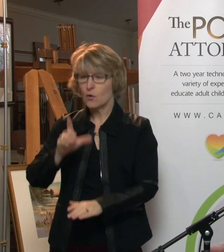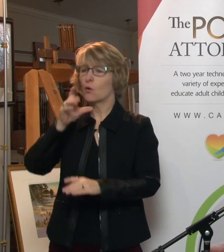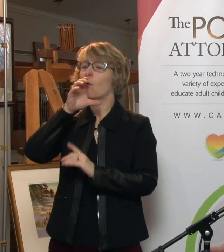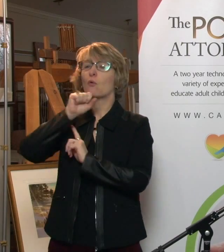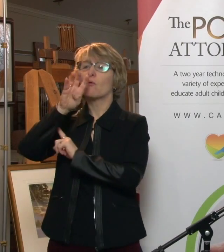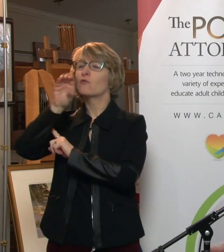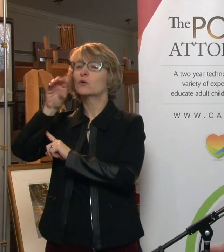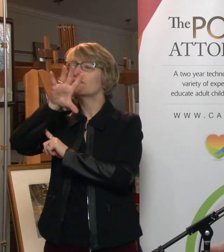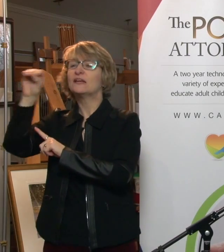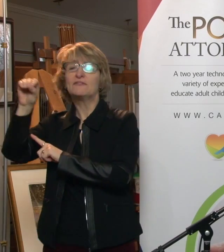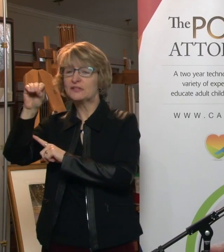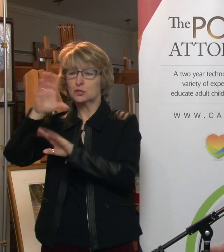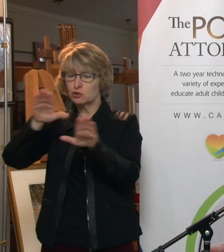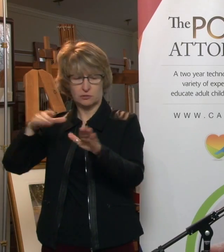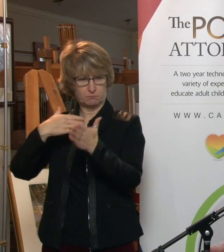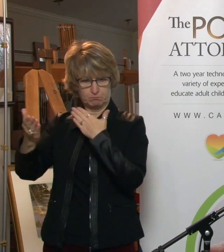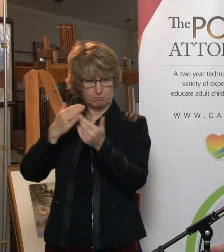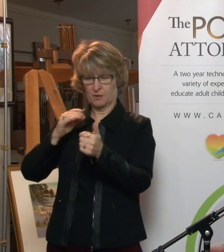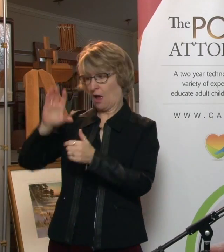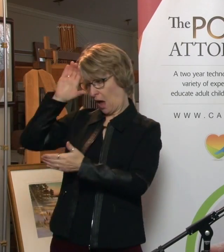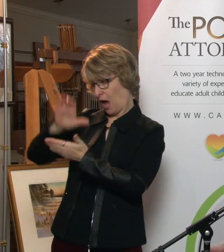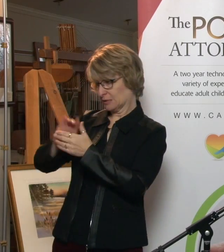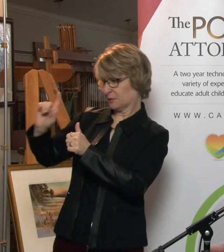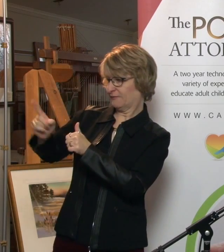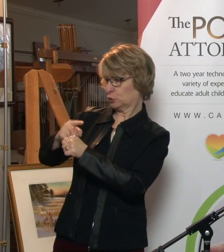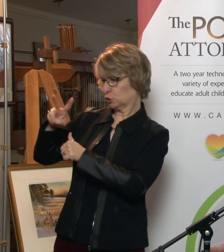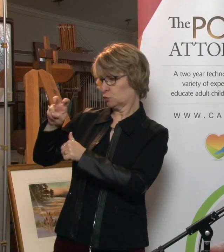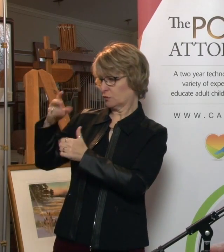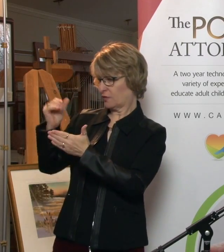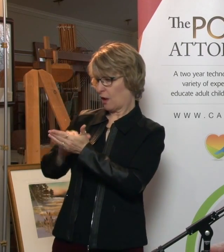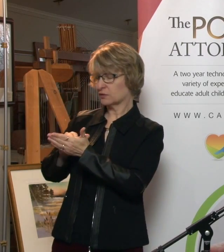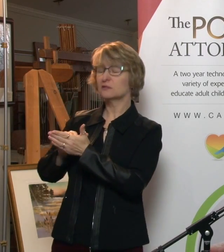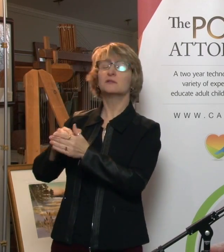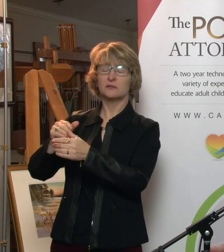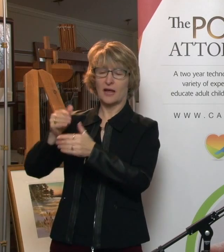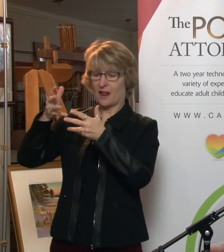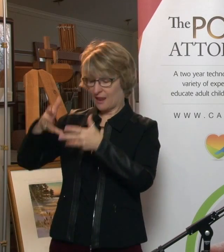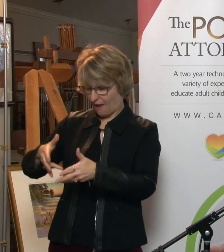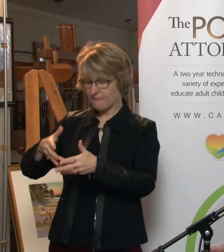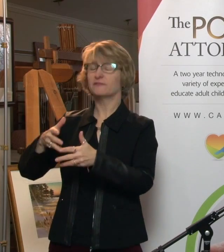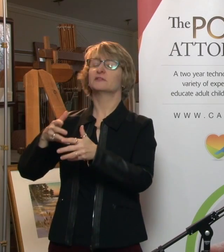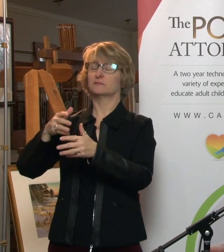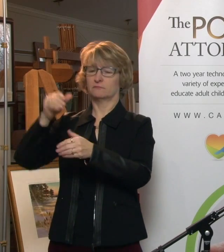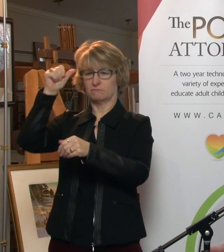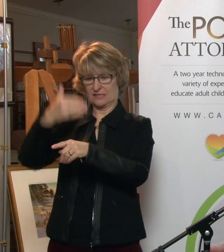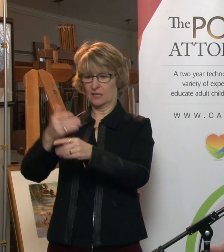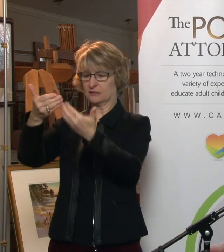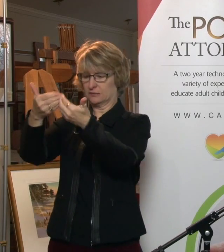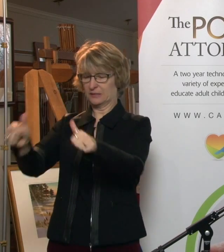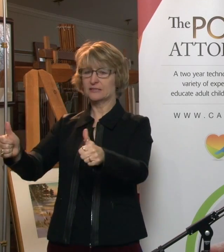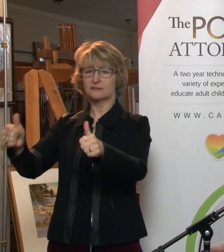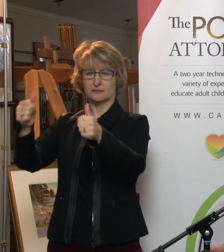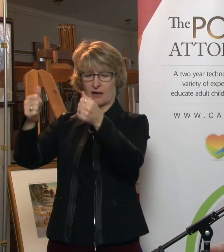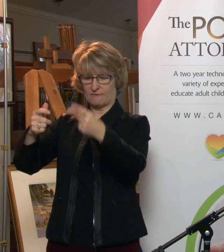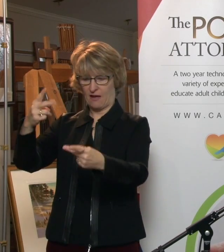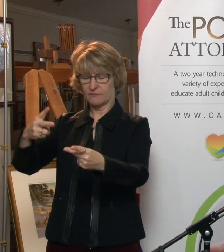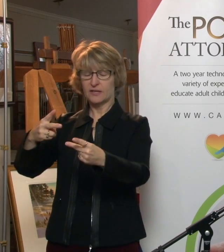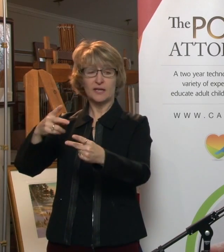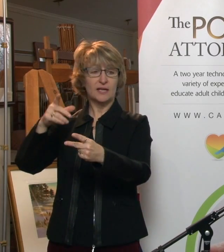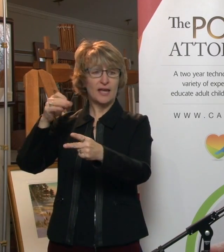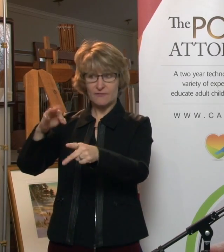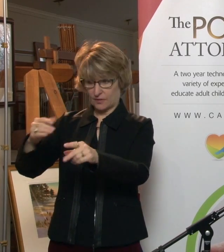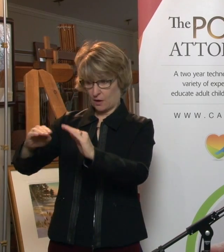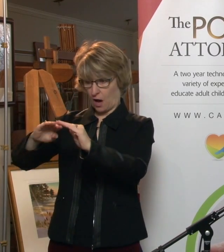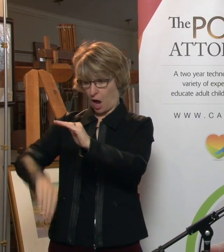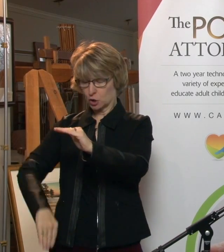50-year-olds. So again, husband gets the first $200,000, my sons would split. If my sons were still minors, their share would be